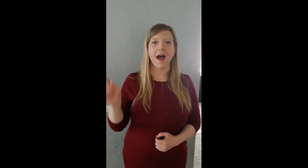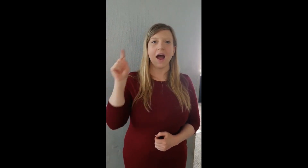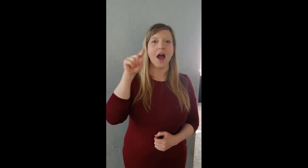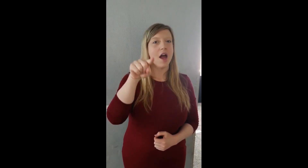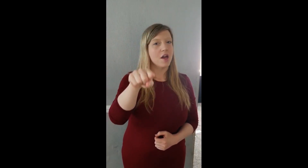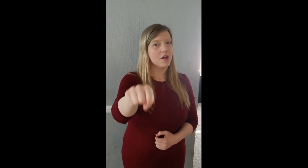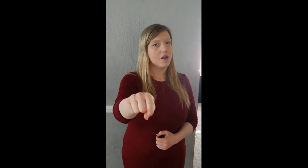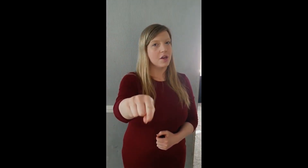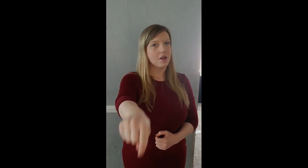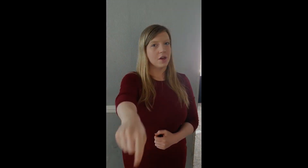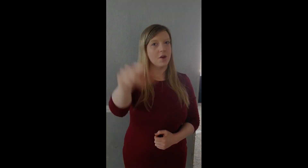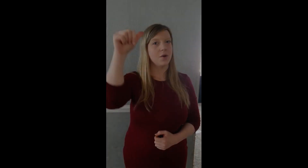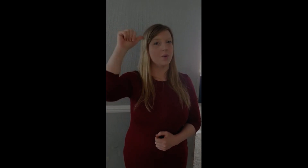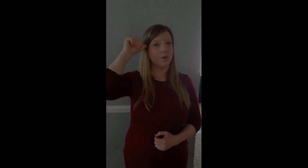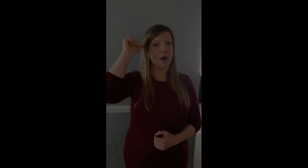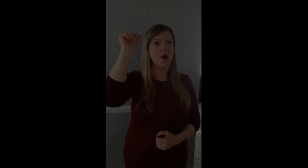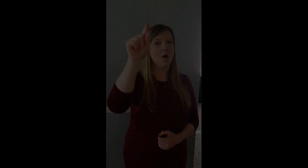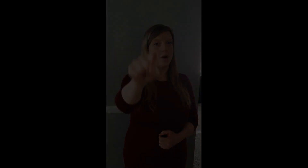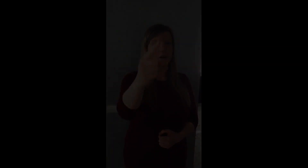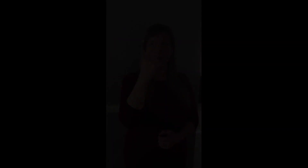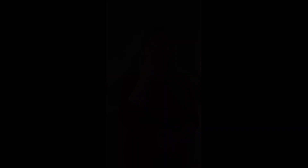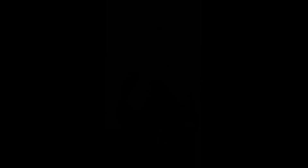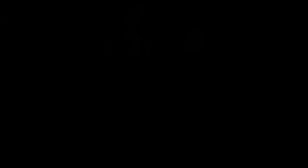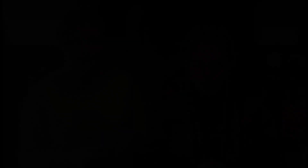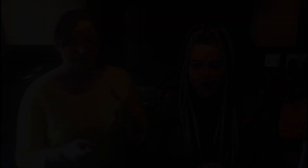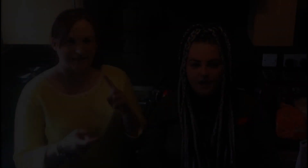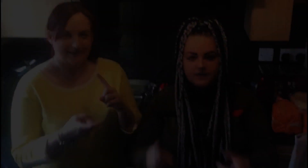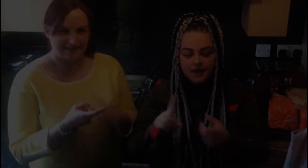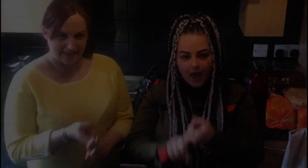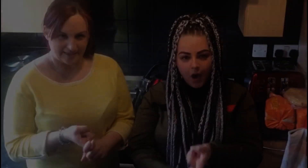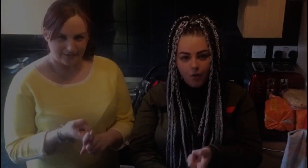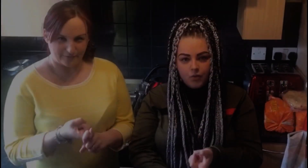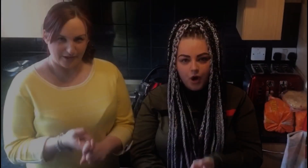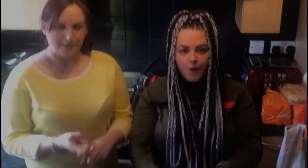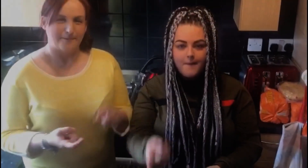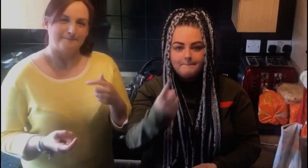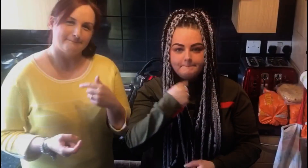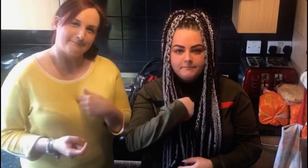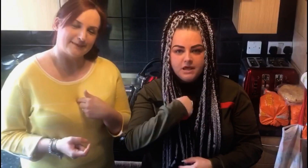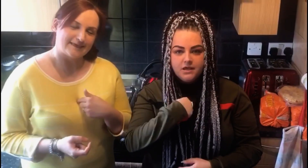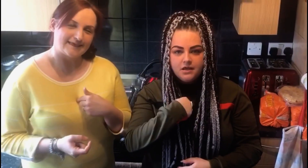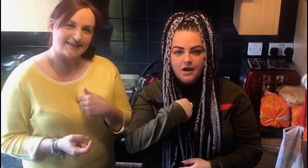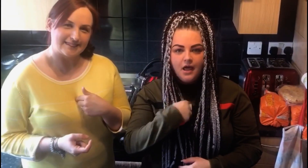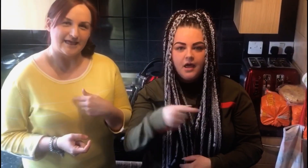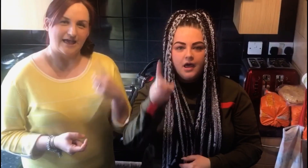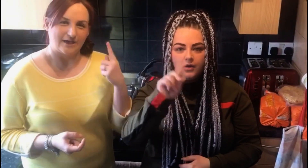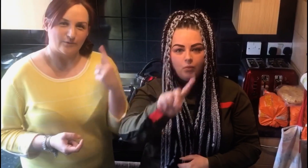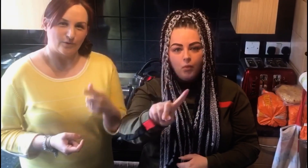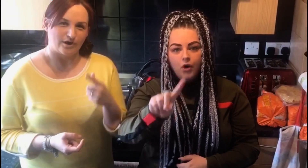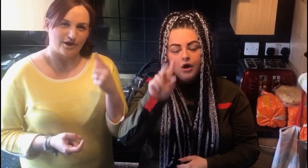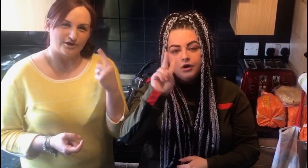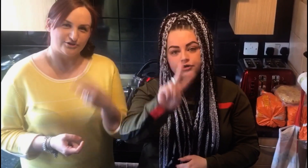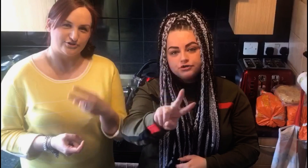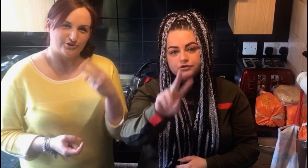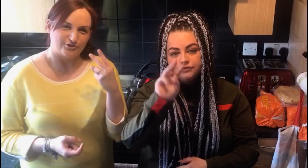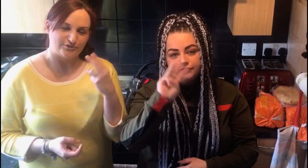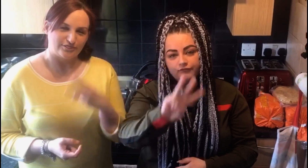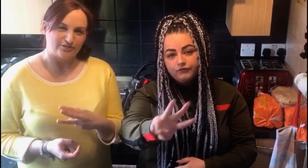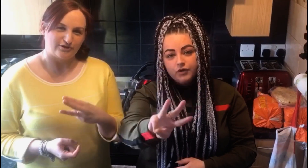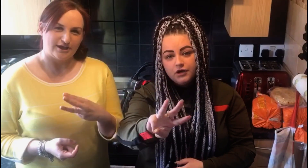You know you can count on me like one, two, three,